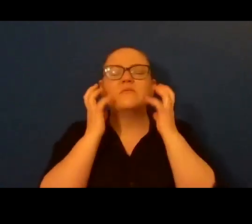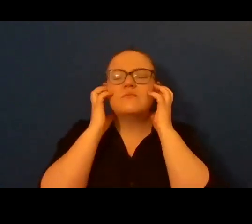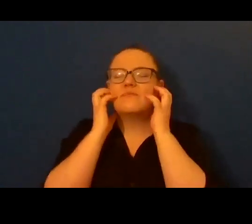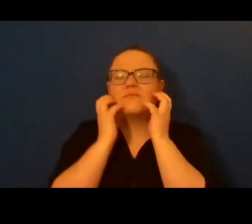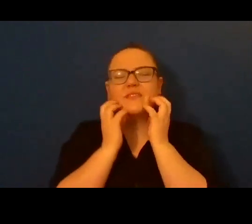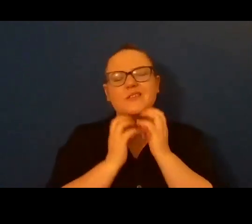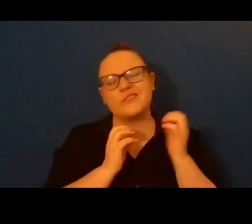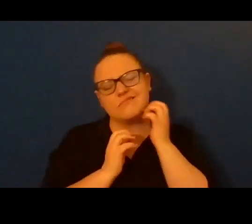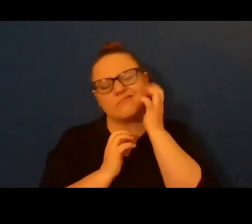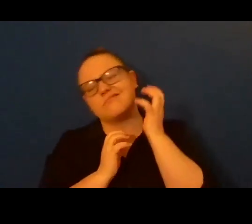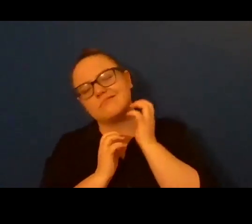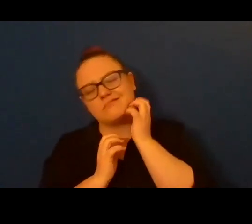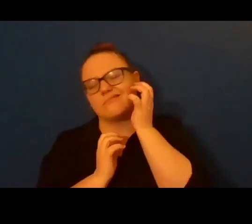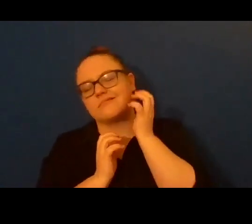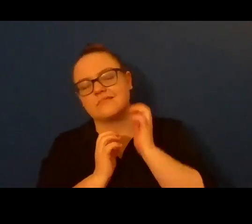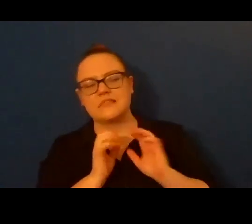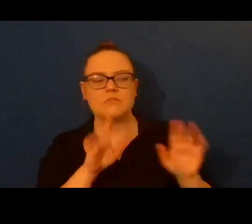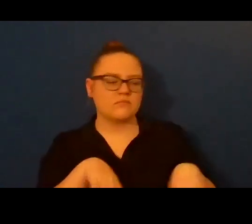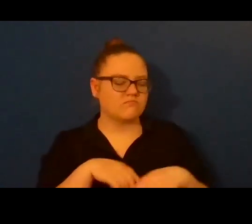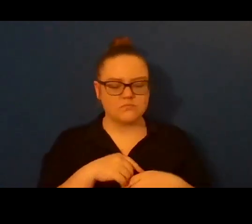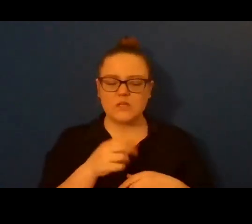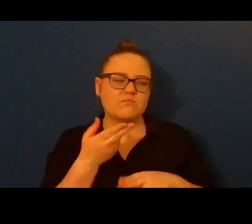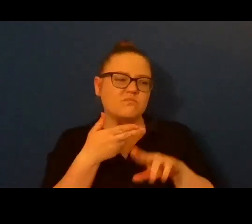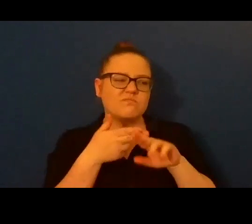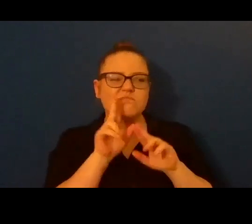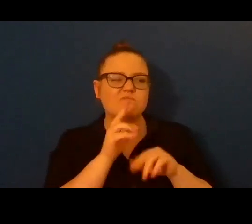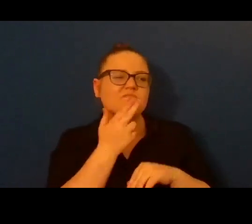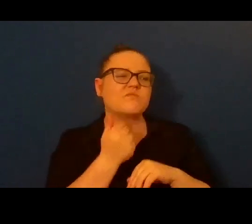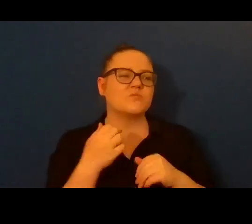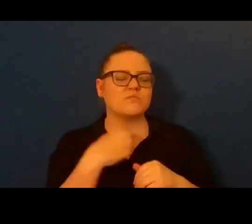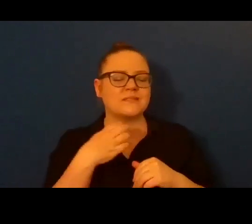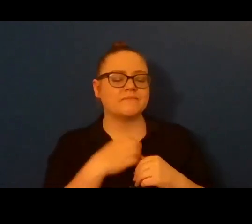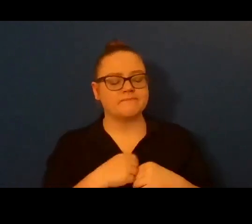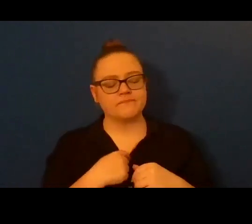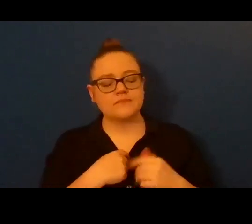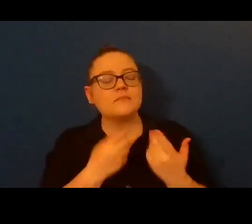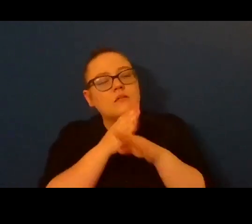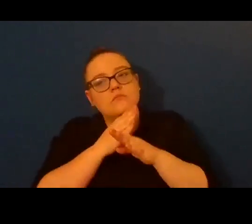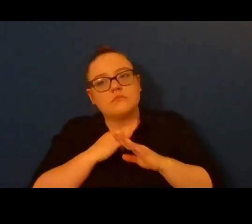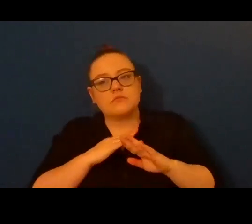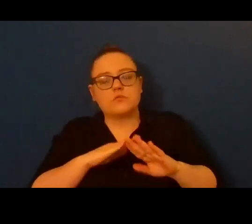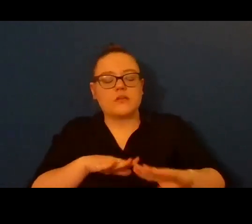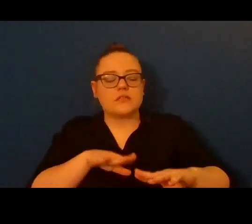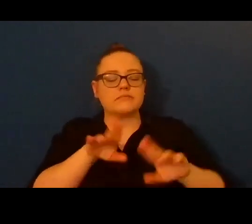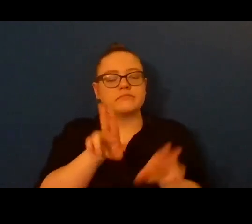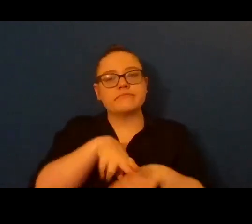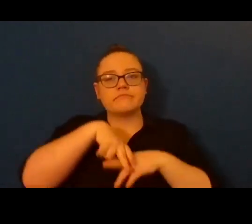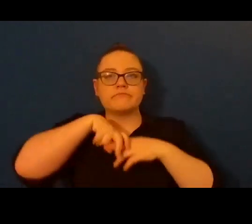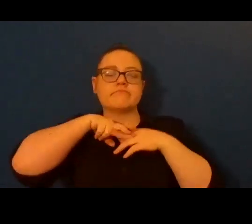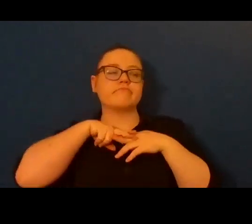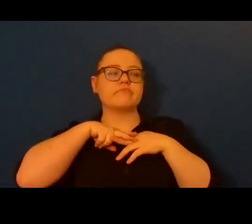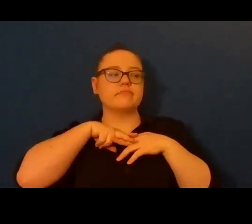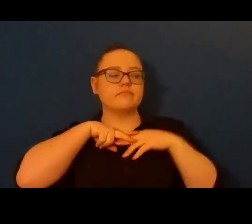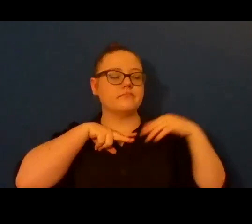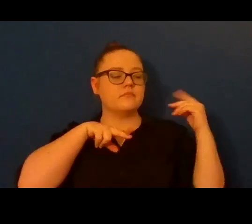chin. But these are minor grievances. I keep quiet and lean back in the passenger seat, familiarize myself with the sensation of his